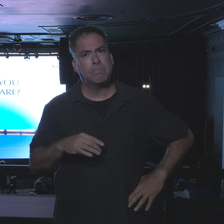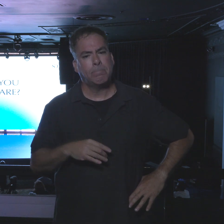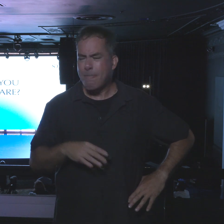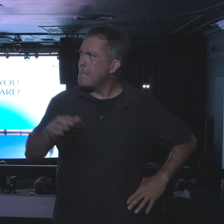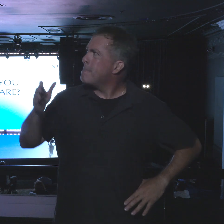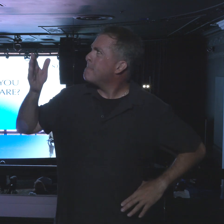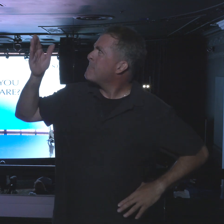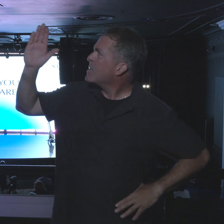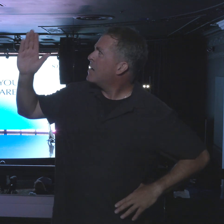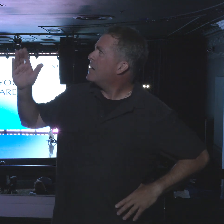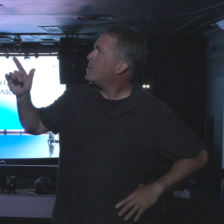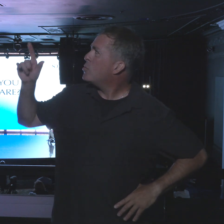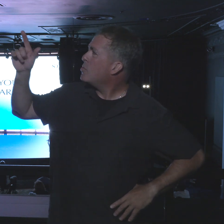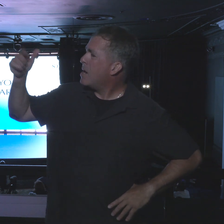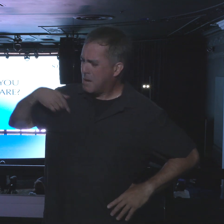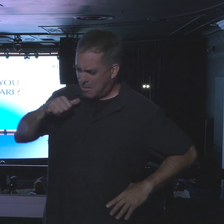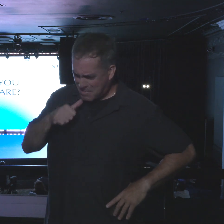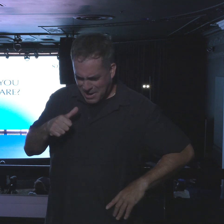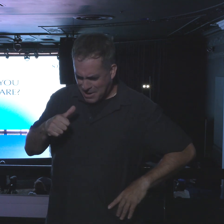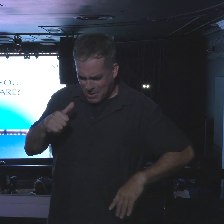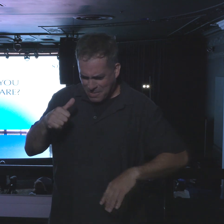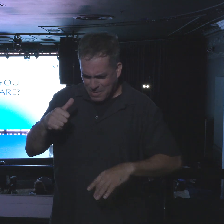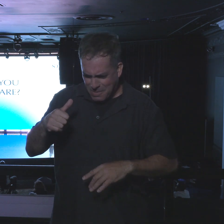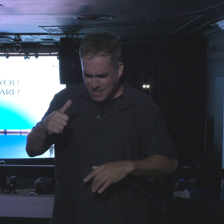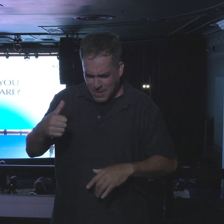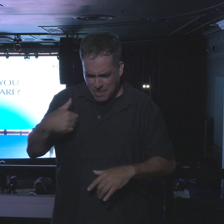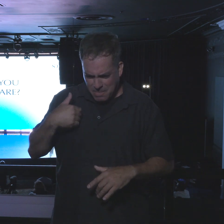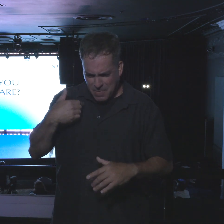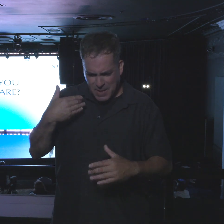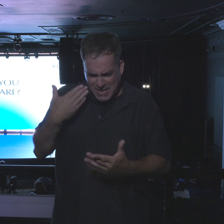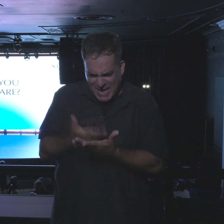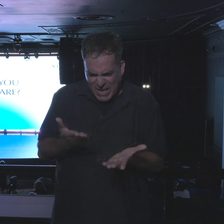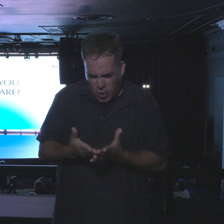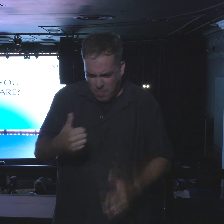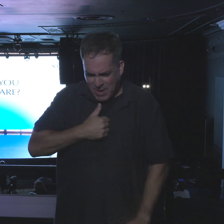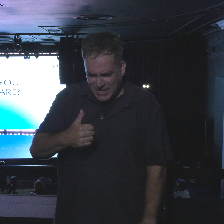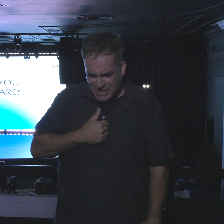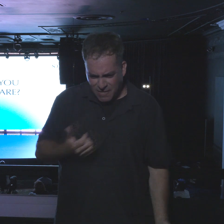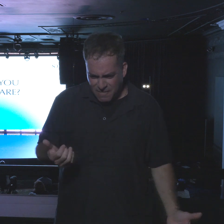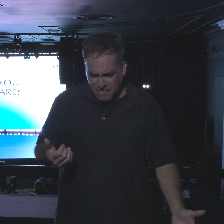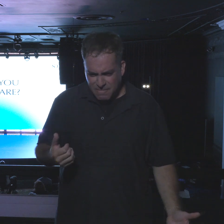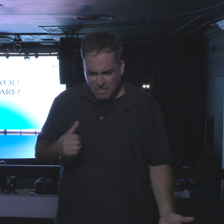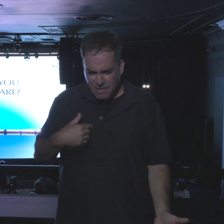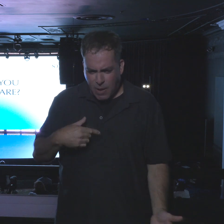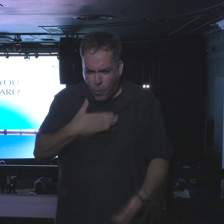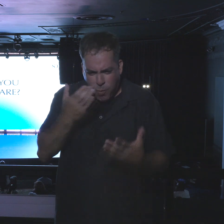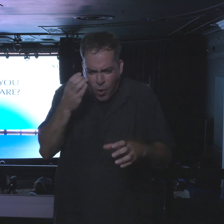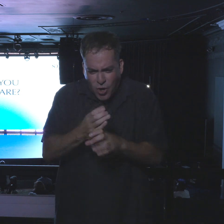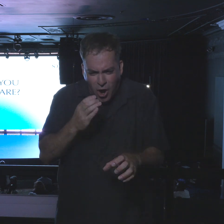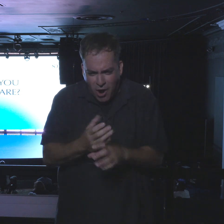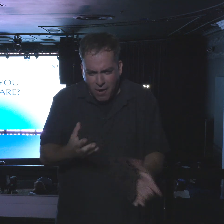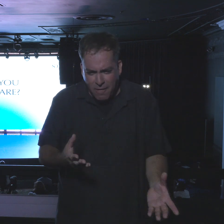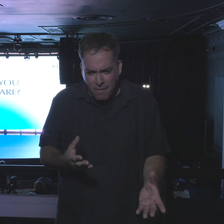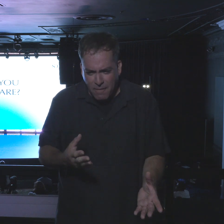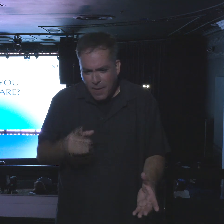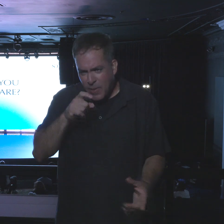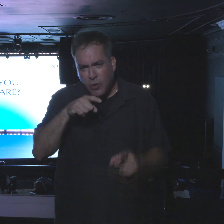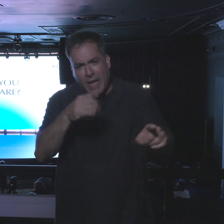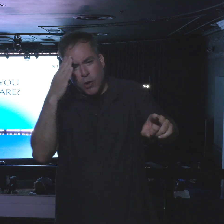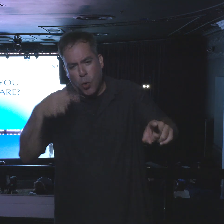God, I didn't call myself here. I don't even have a card because somebody knew Mama Maria.